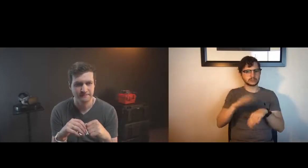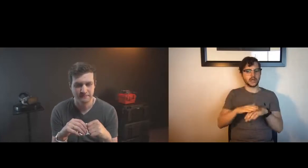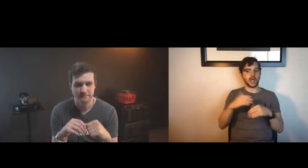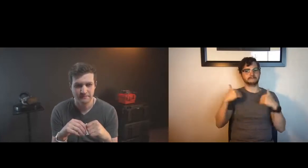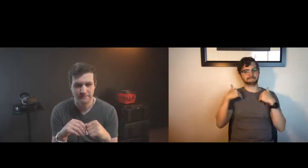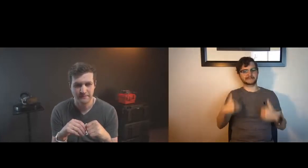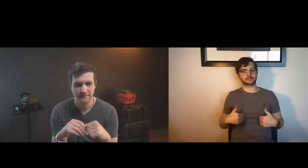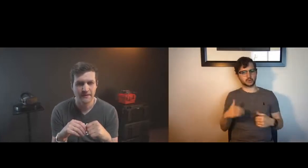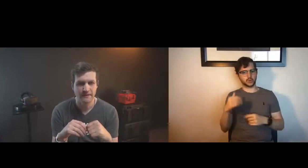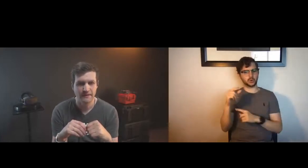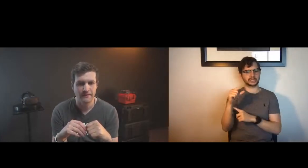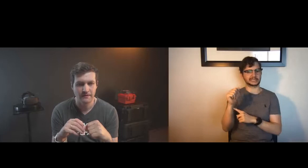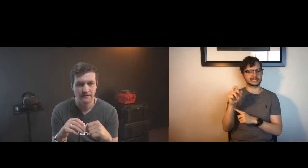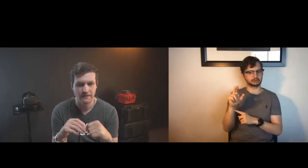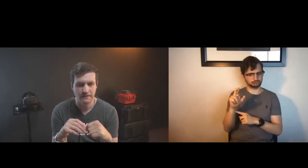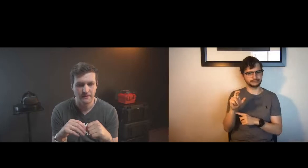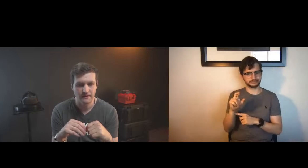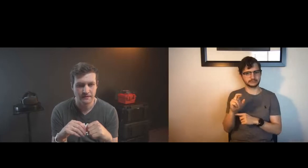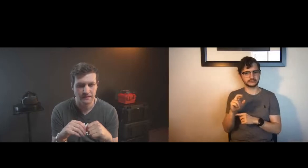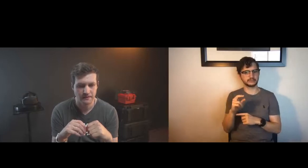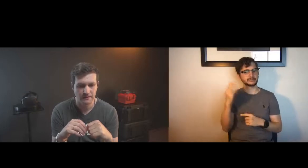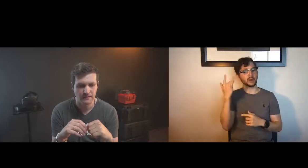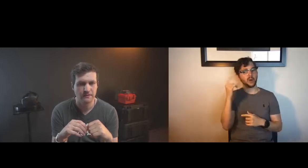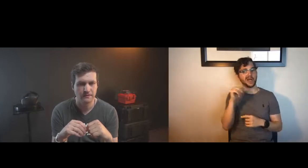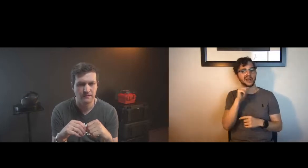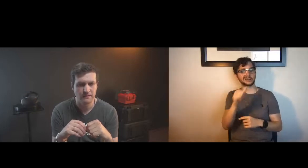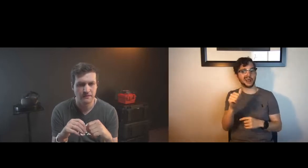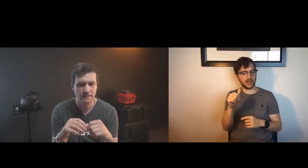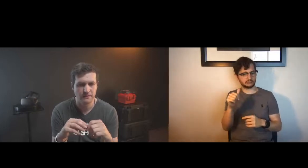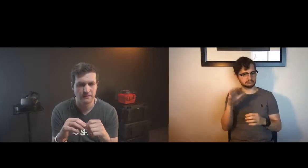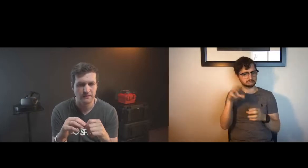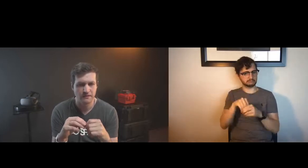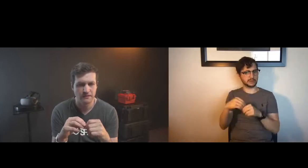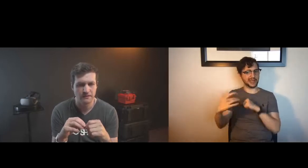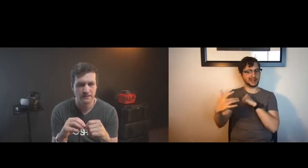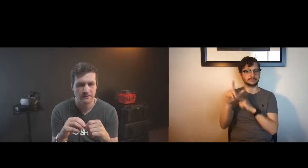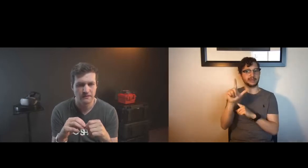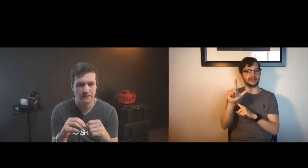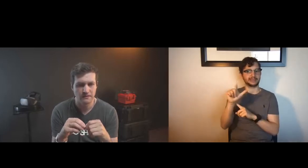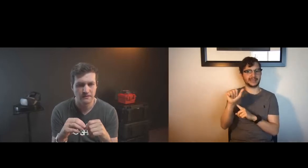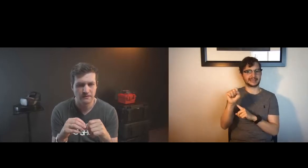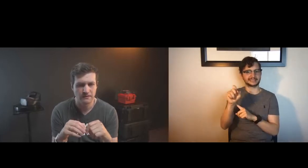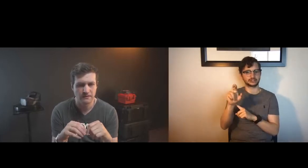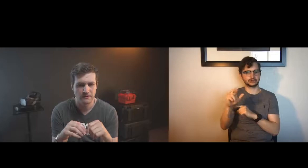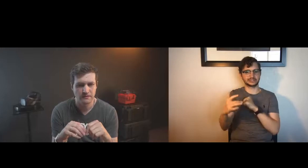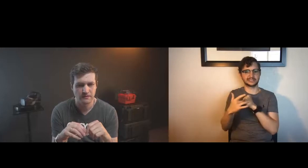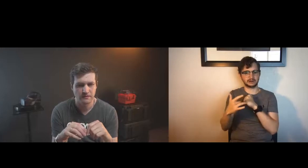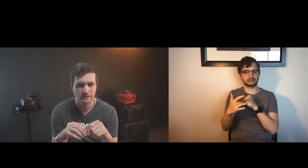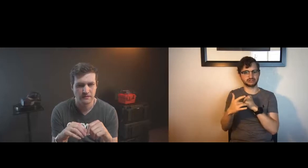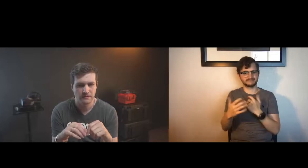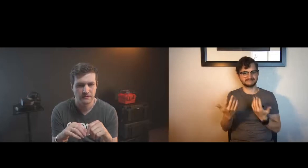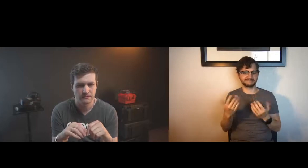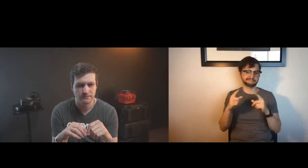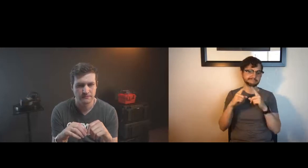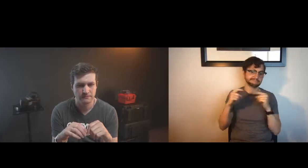this audience member has asked i'm not sure why we keep focusing on physical gear isn't there a